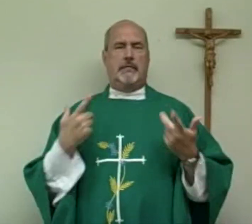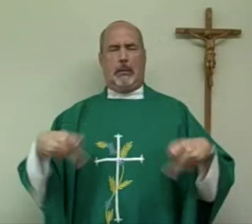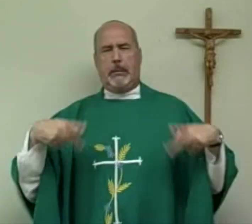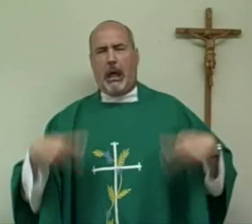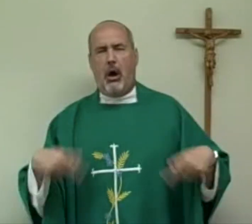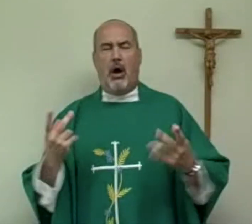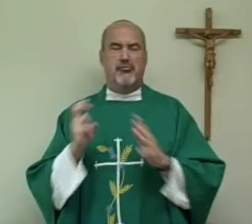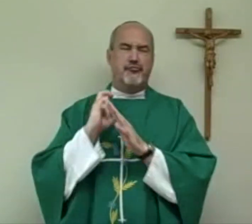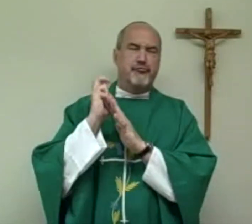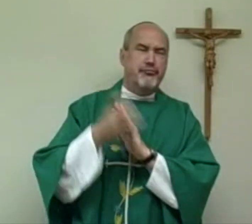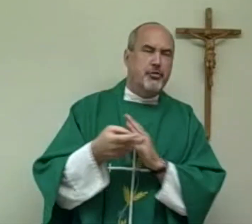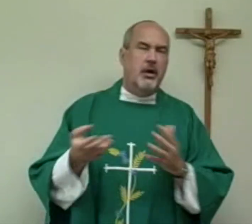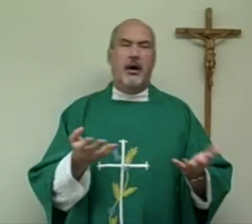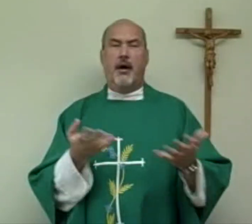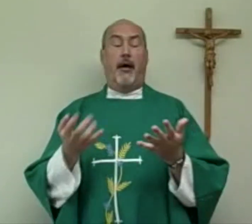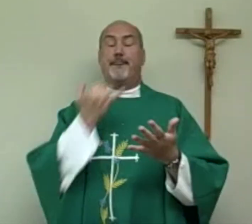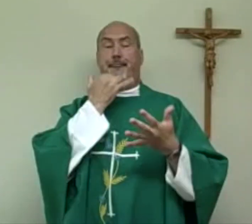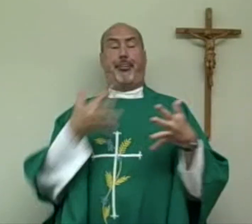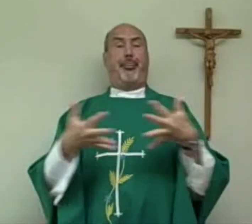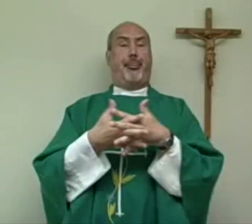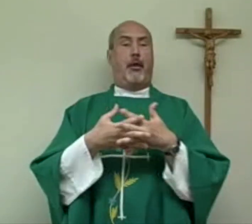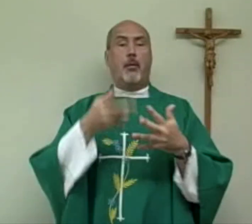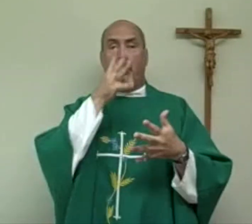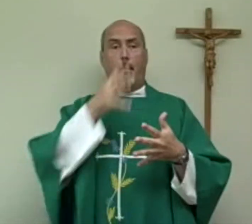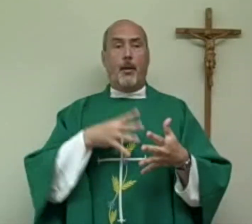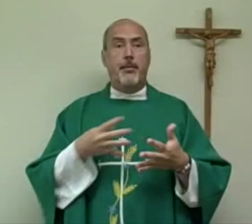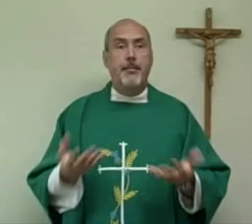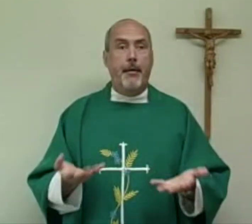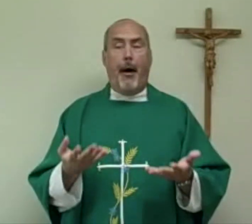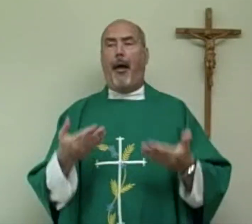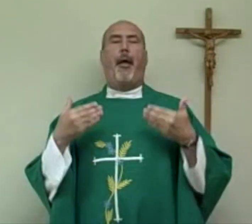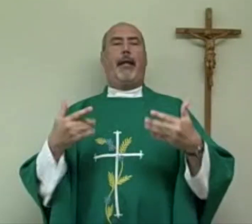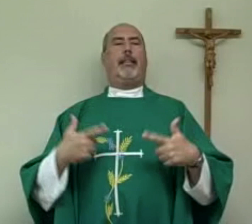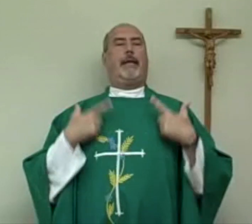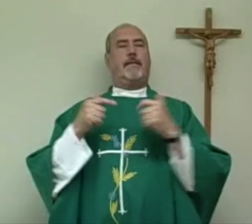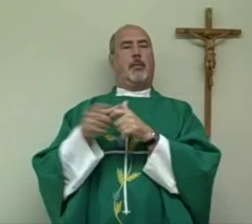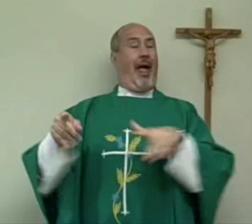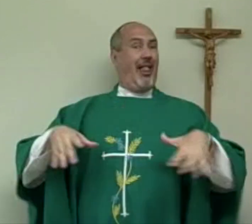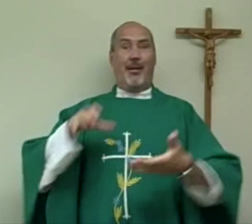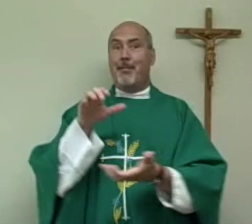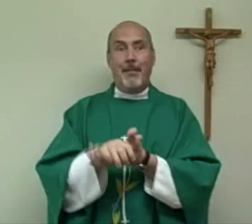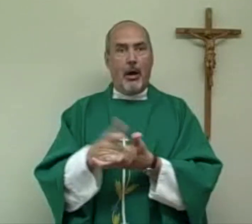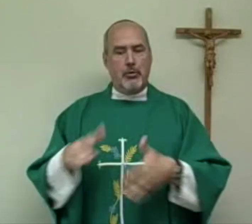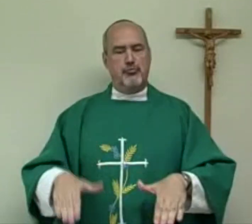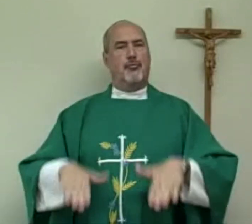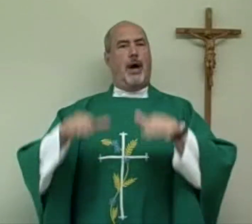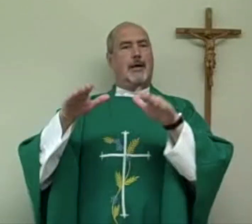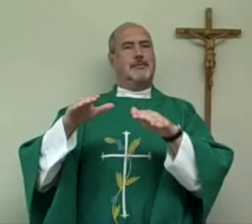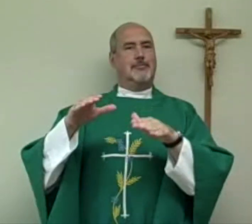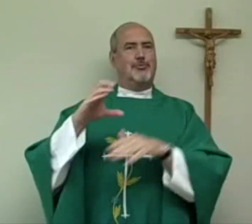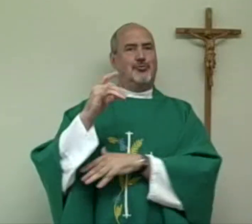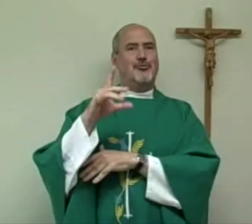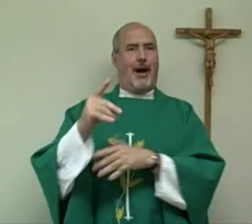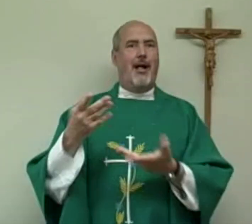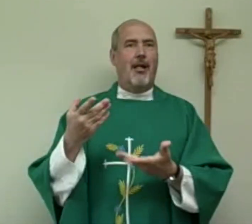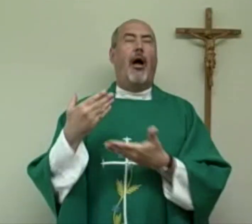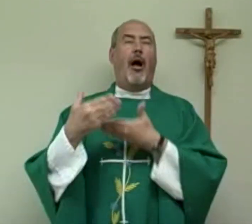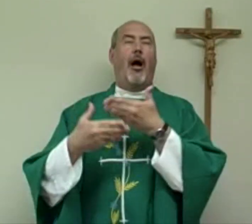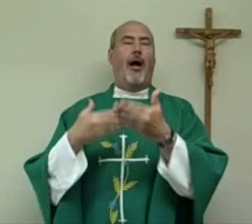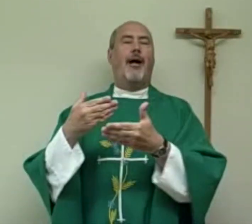child when he was young, partying, and got a woman pregnant. He lived with her and raised the child, but